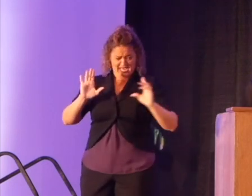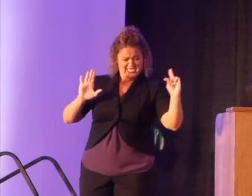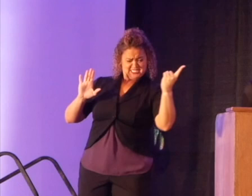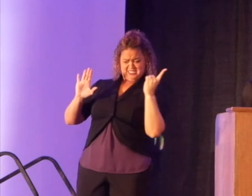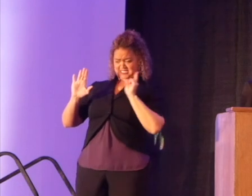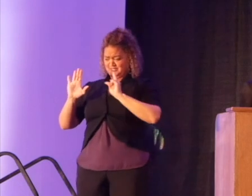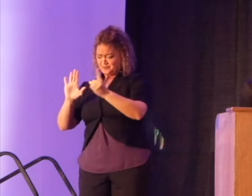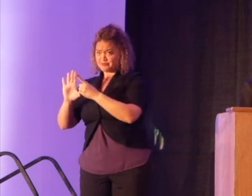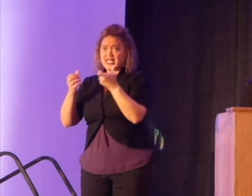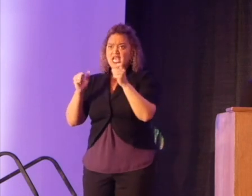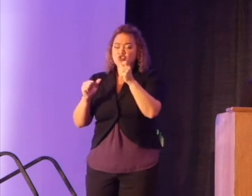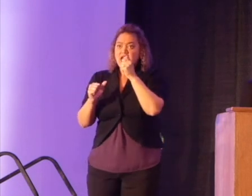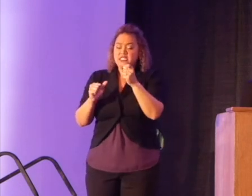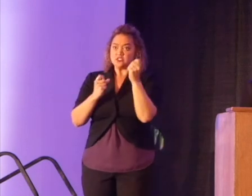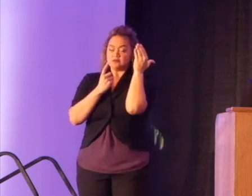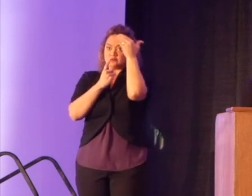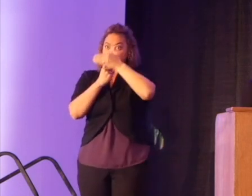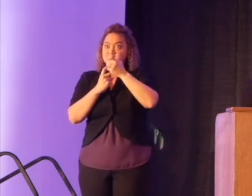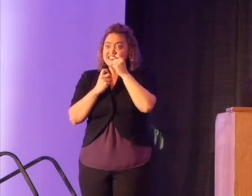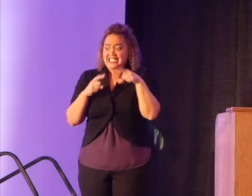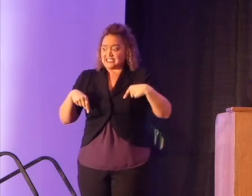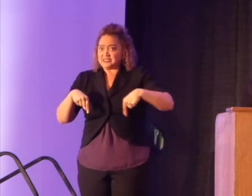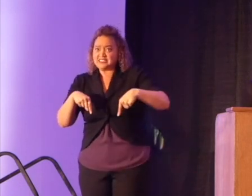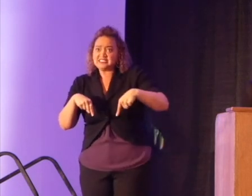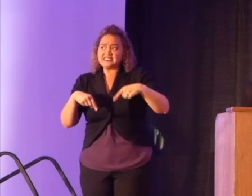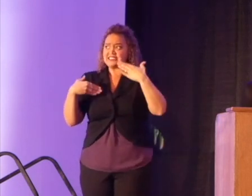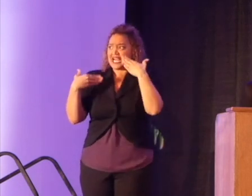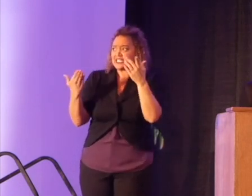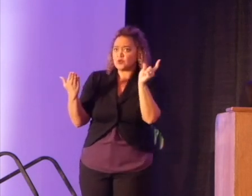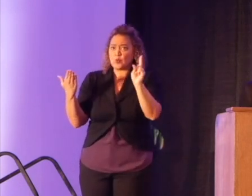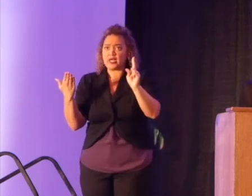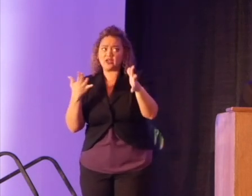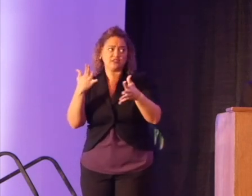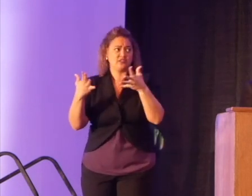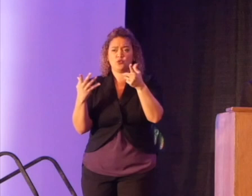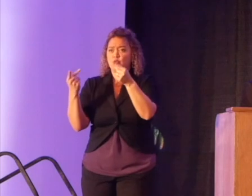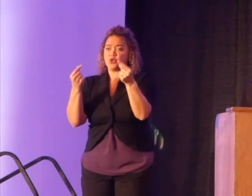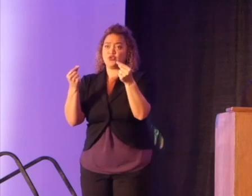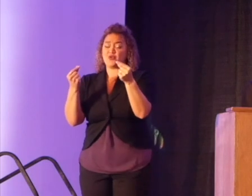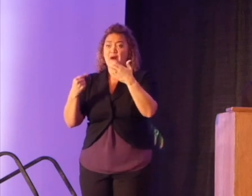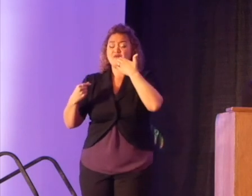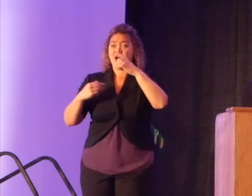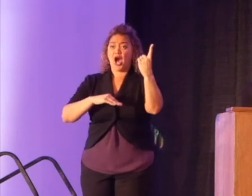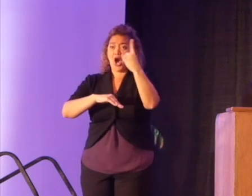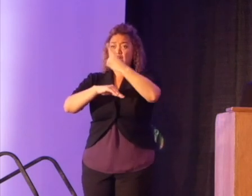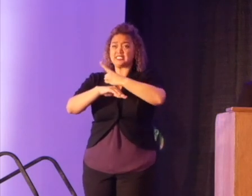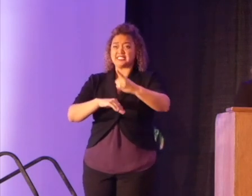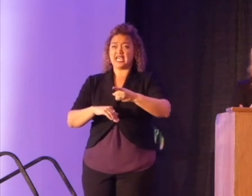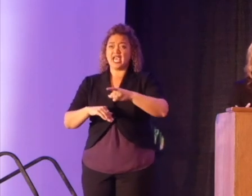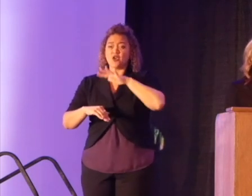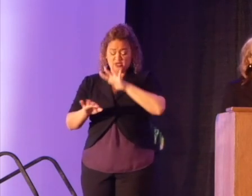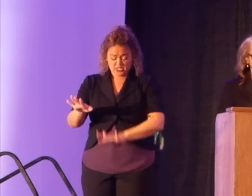not to show my anxiousness, my foreignness, lack of orientation, and on this very, very hot day with dust rising